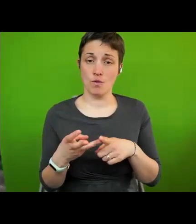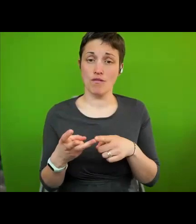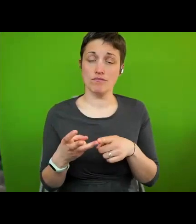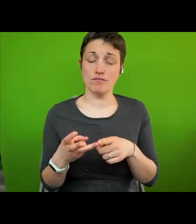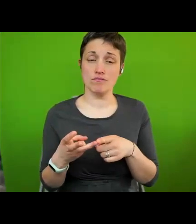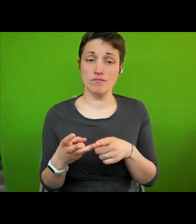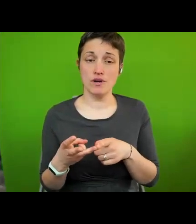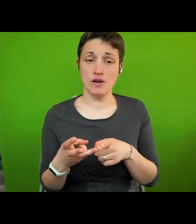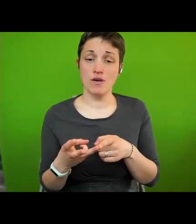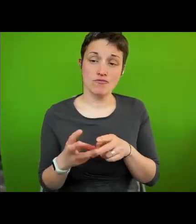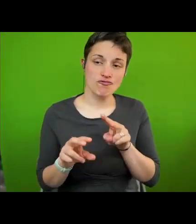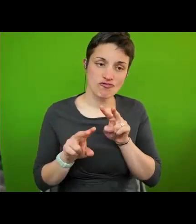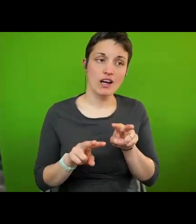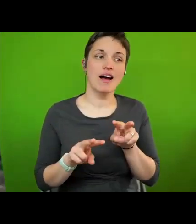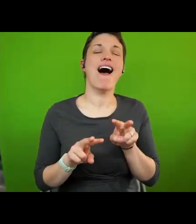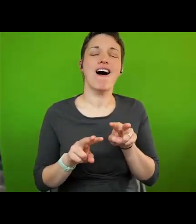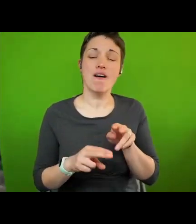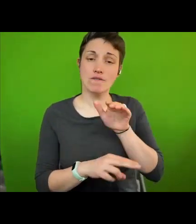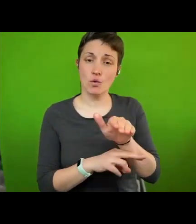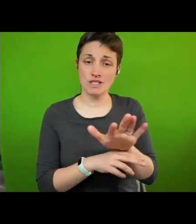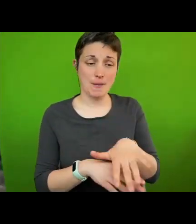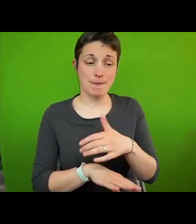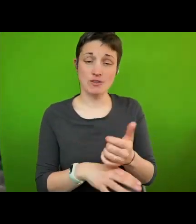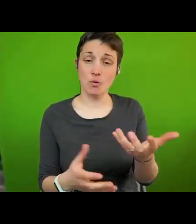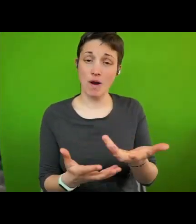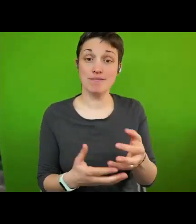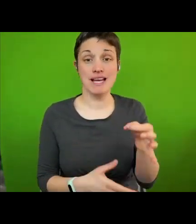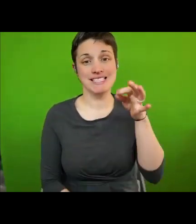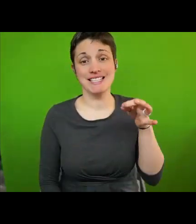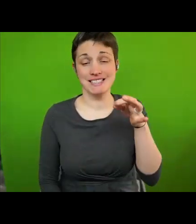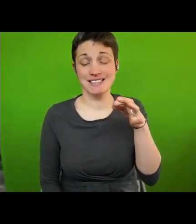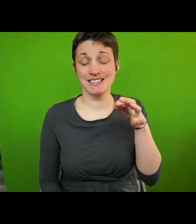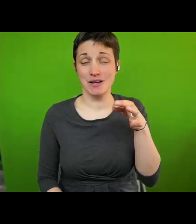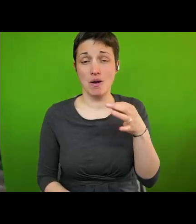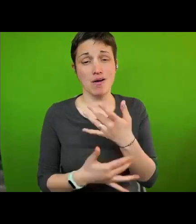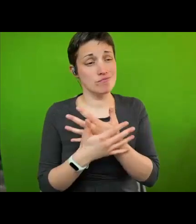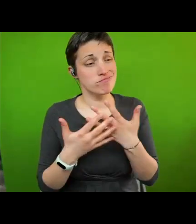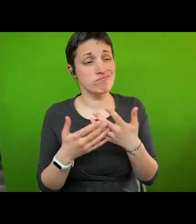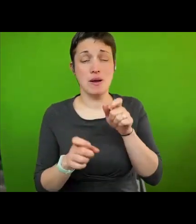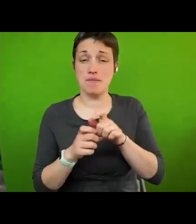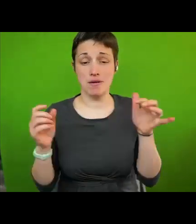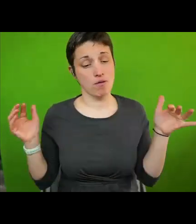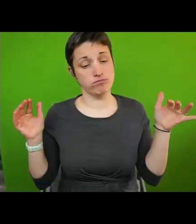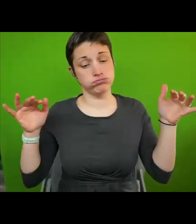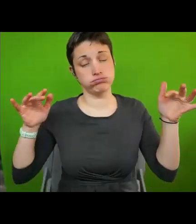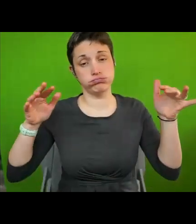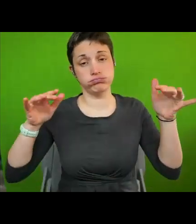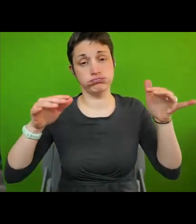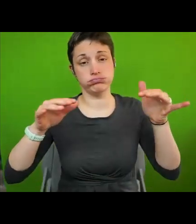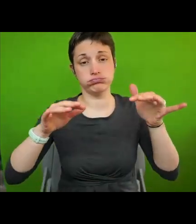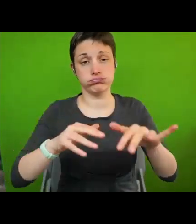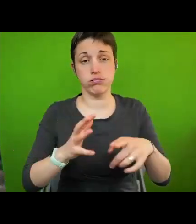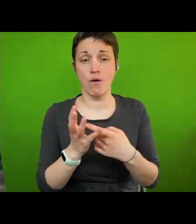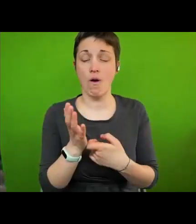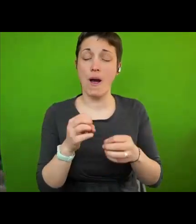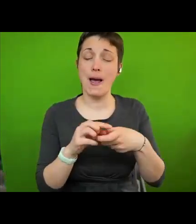that the future will be in cities with another larger percentage of people living in urban areas the growth of cities became to be